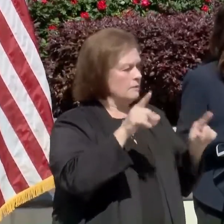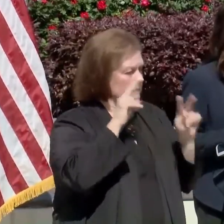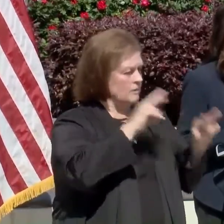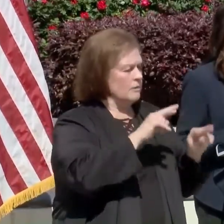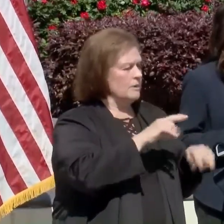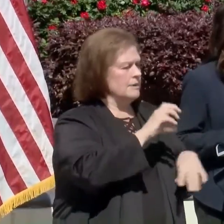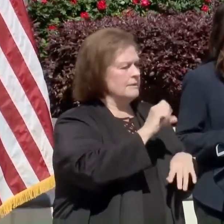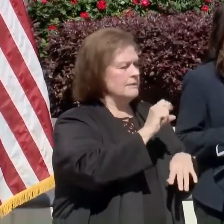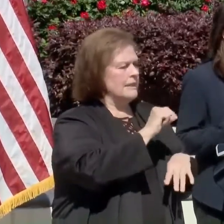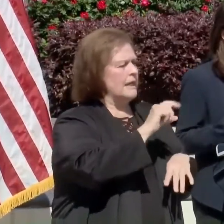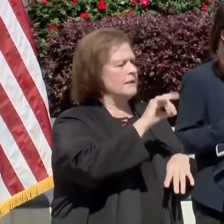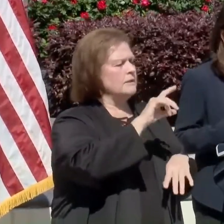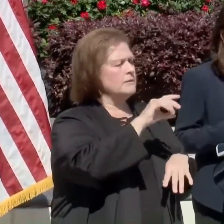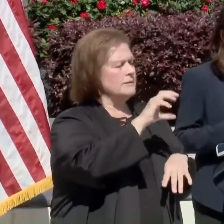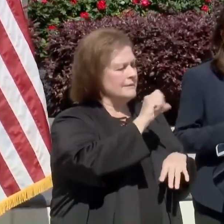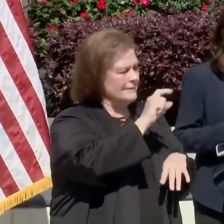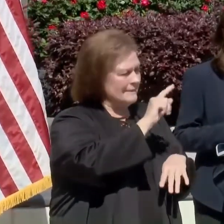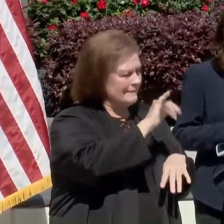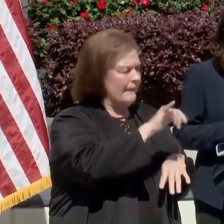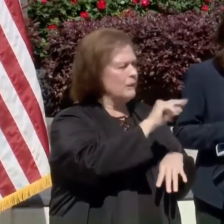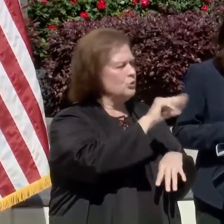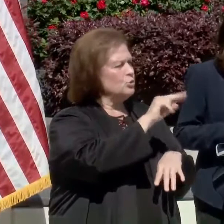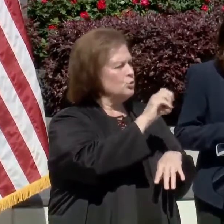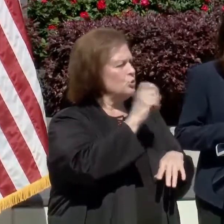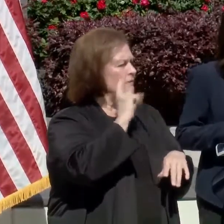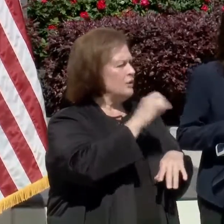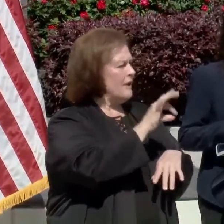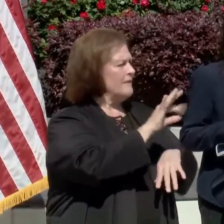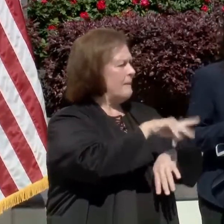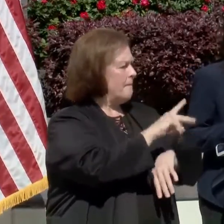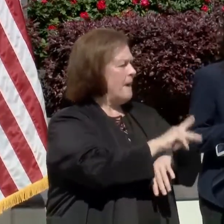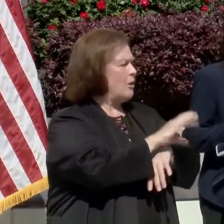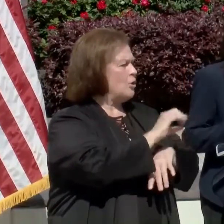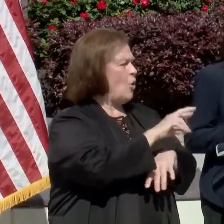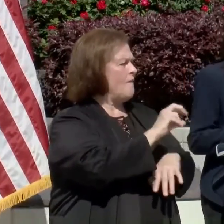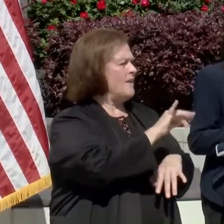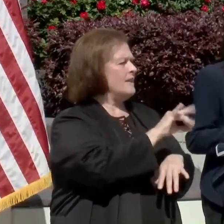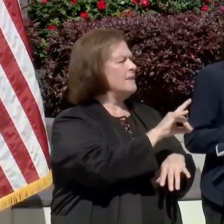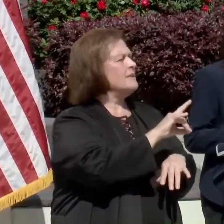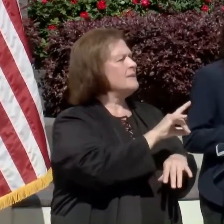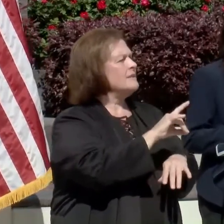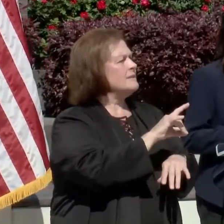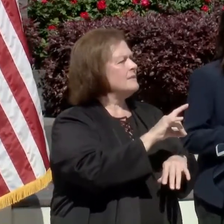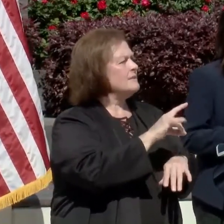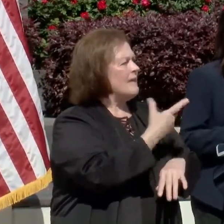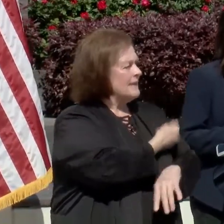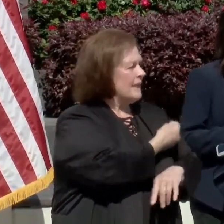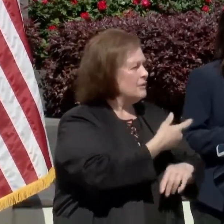.jeffparish.net for all the ones that we're involved in. So with that, I want to thank you for being here. Any questions, Rob?